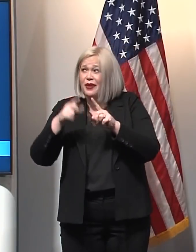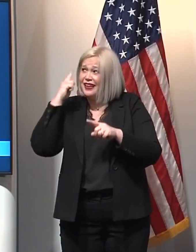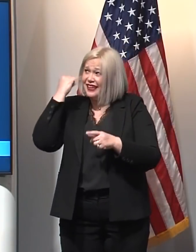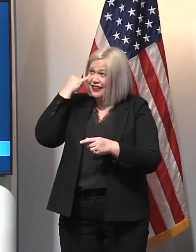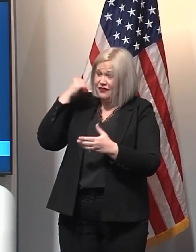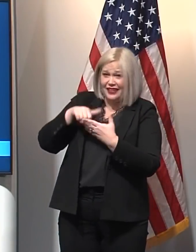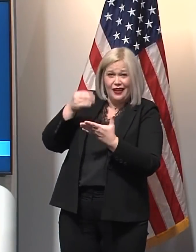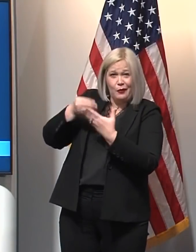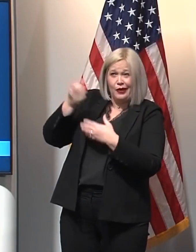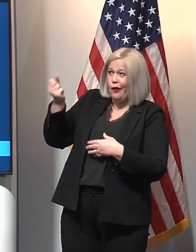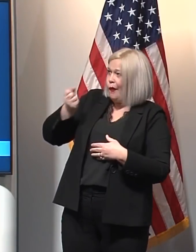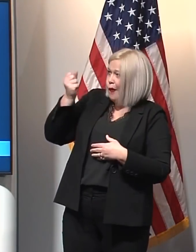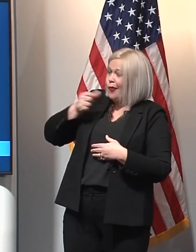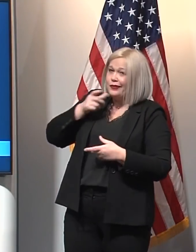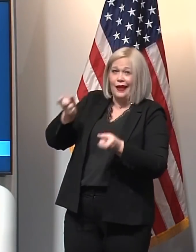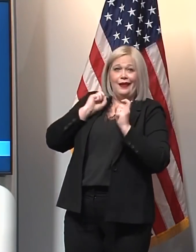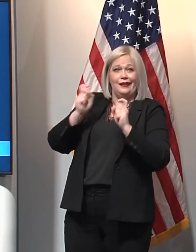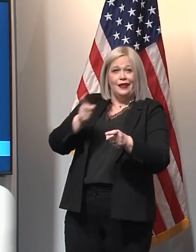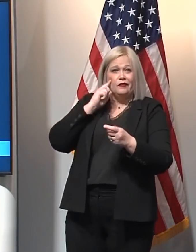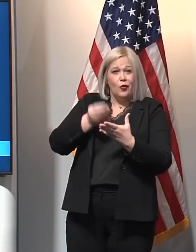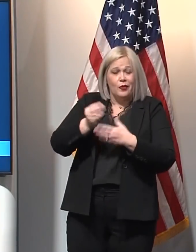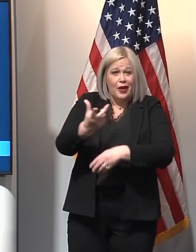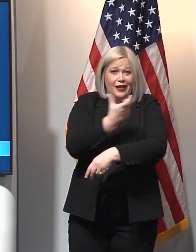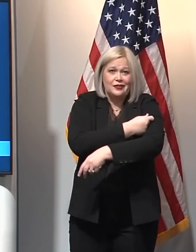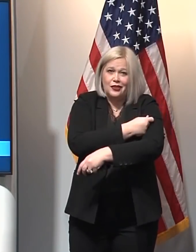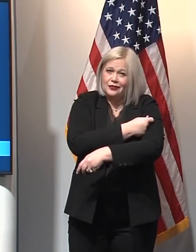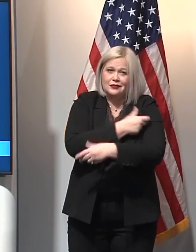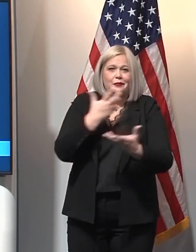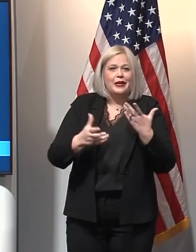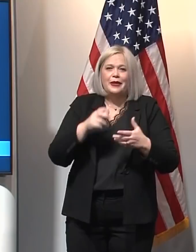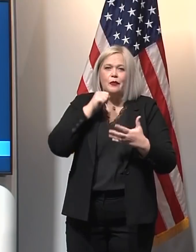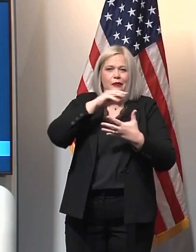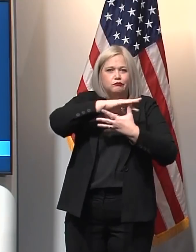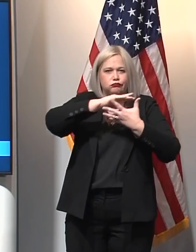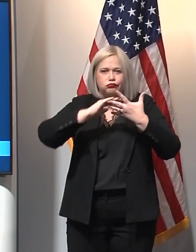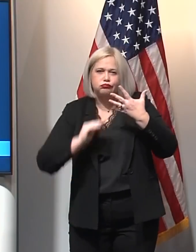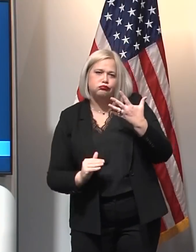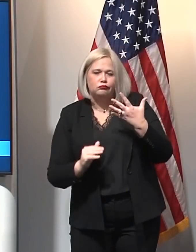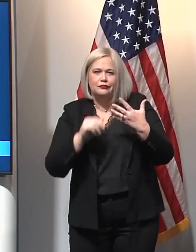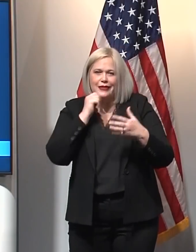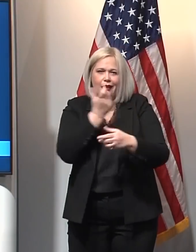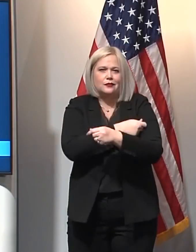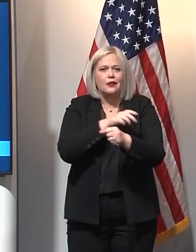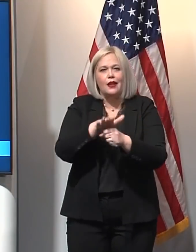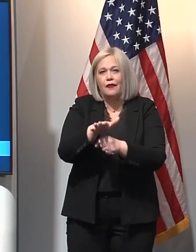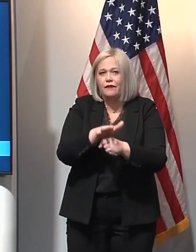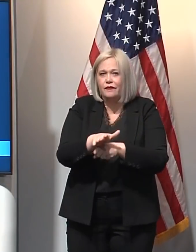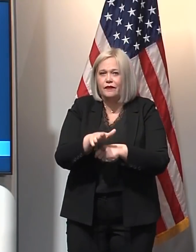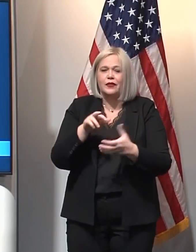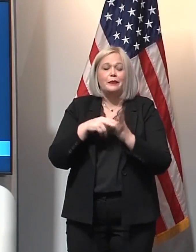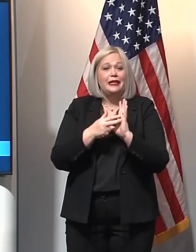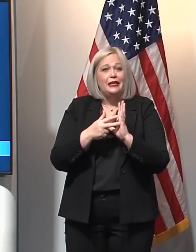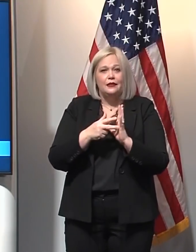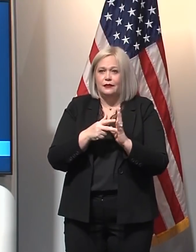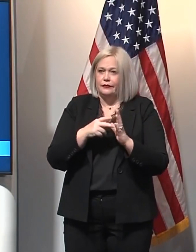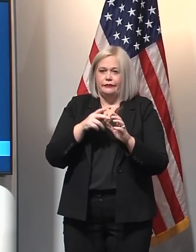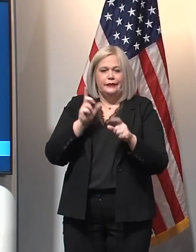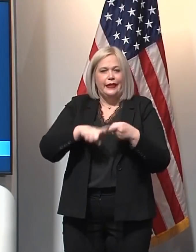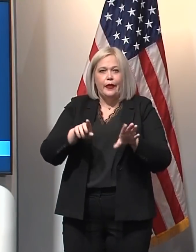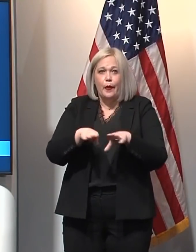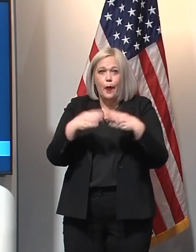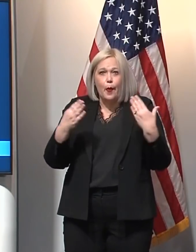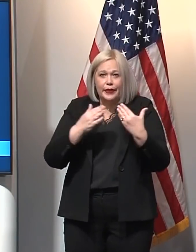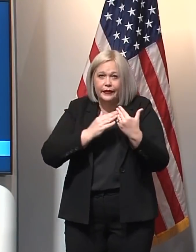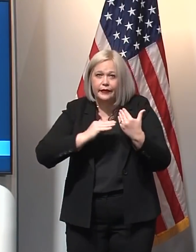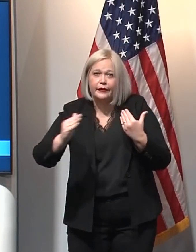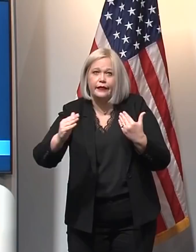aren't appropriated quickly enough, that could be at risk, which means our recovery will take longer. Our vaccination rates could